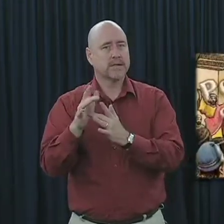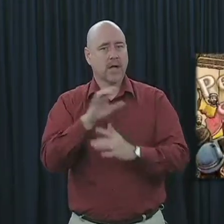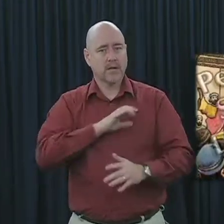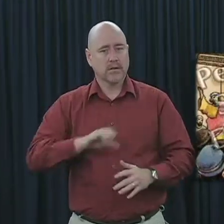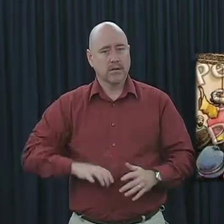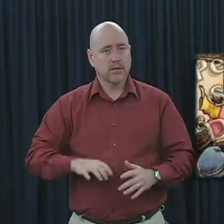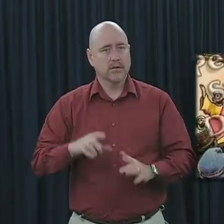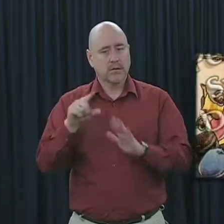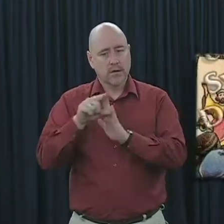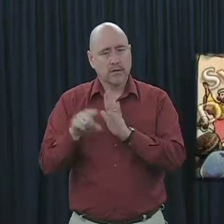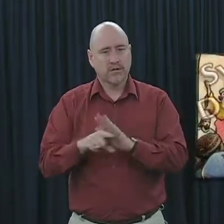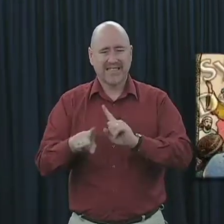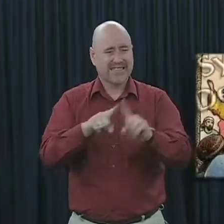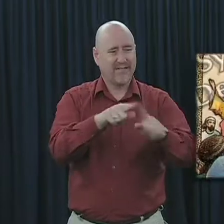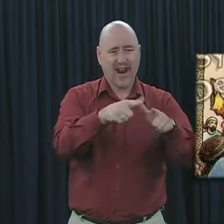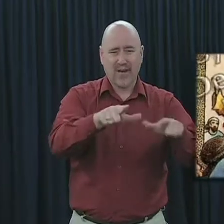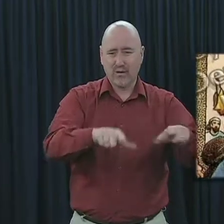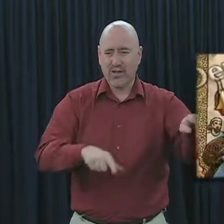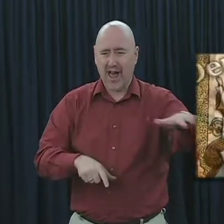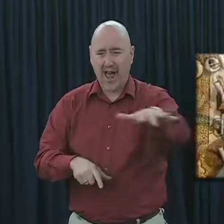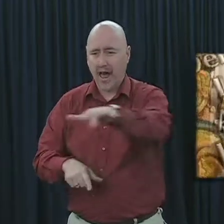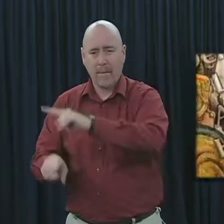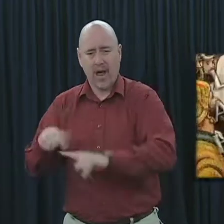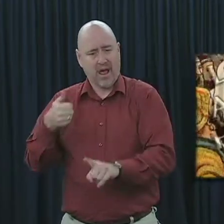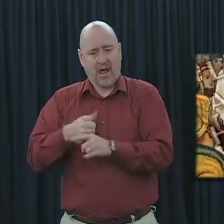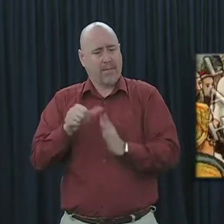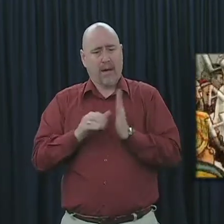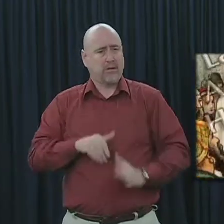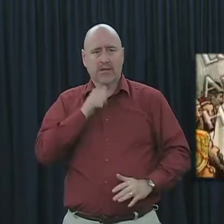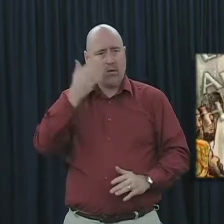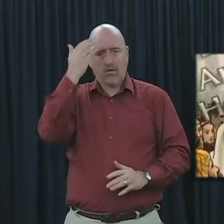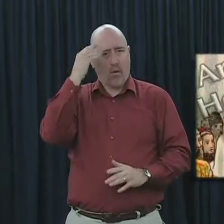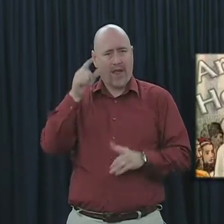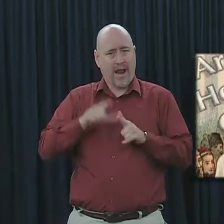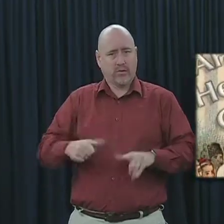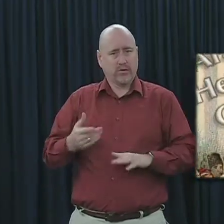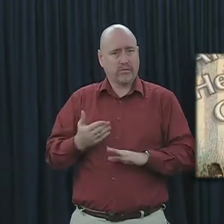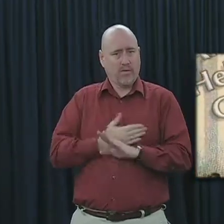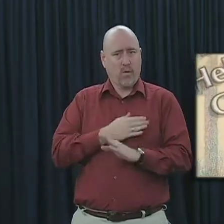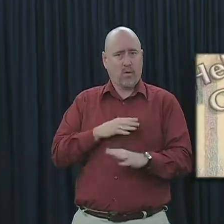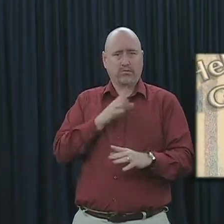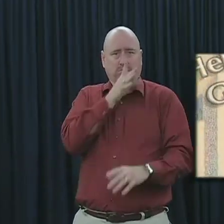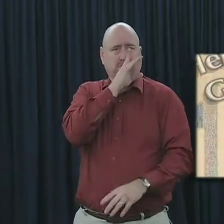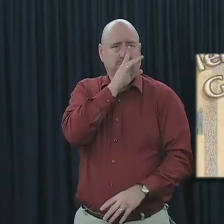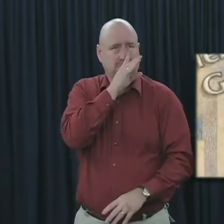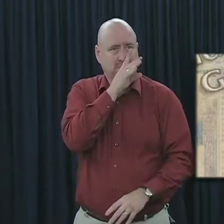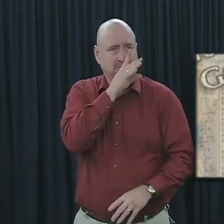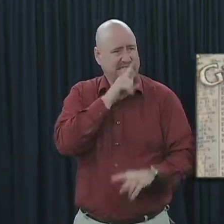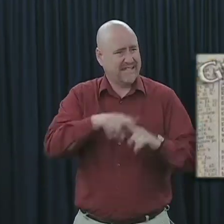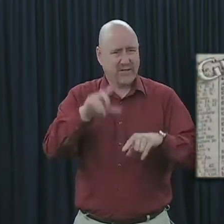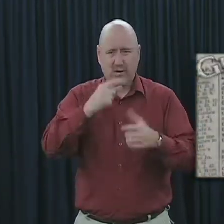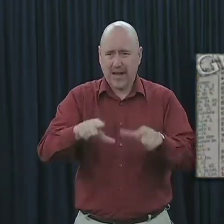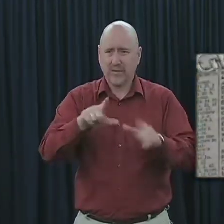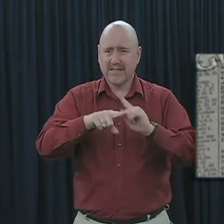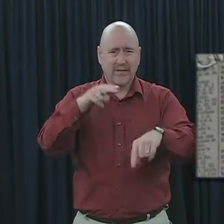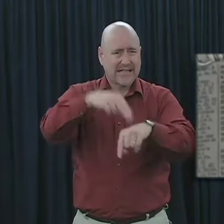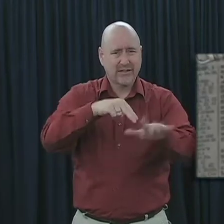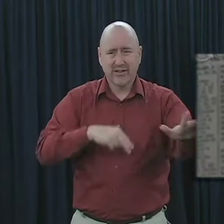individuals represented by these various ethnic groups and national entities. This gospel message consisted